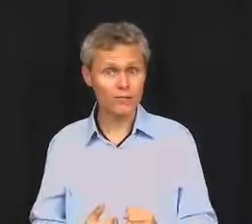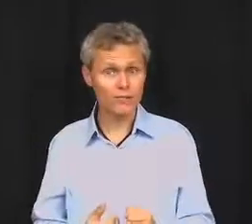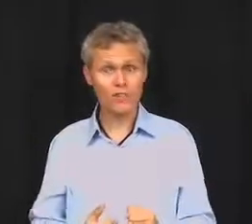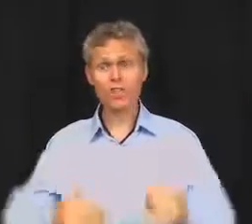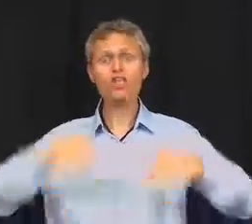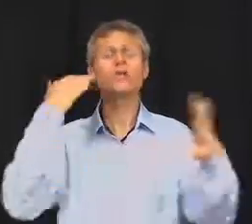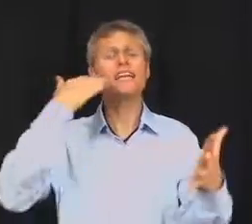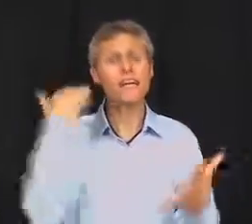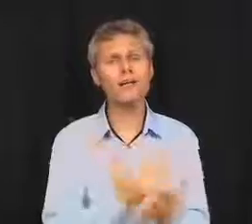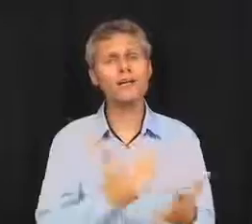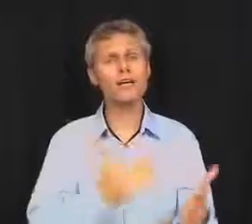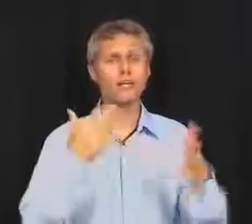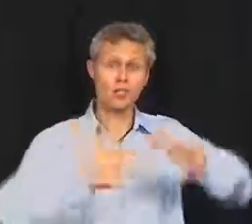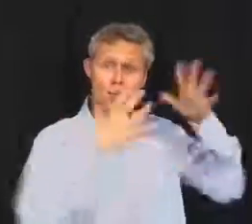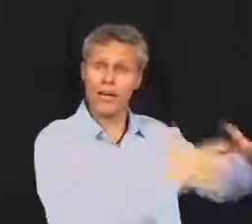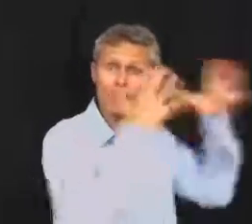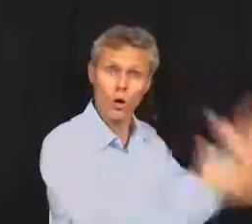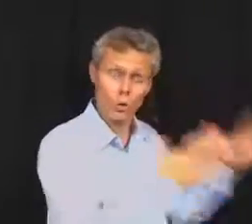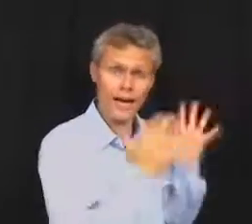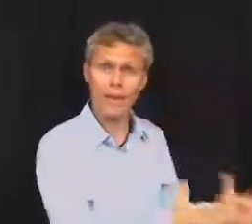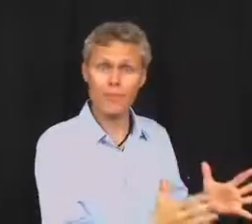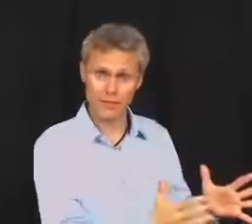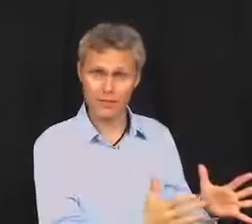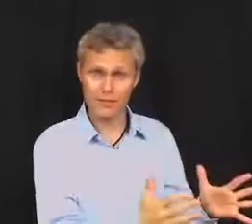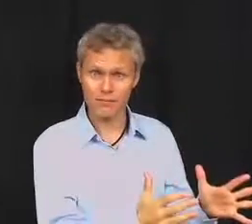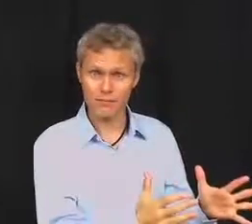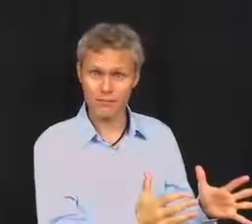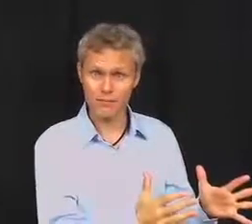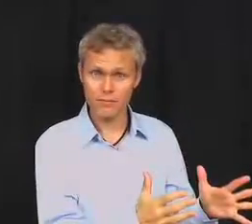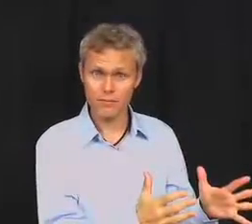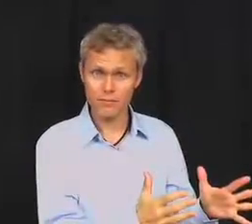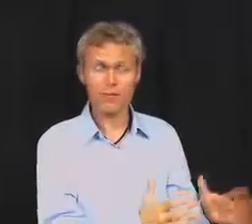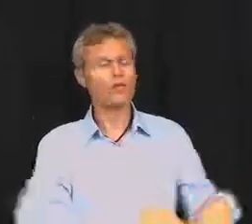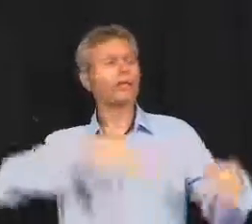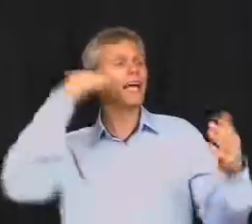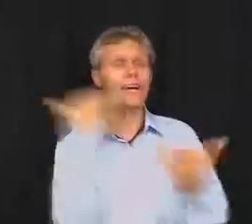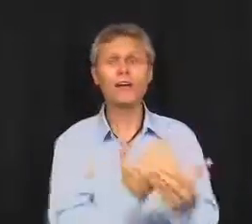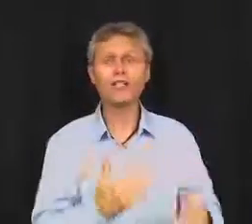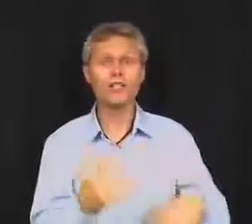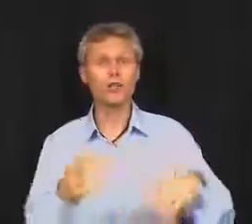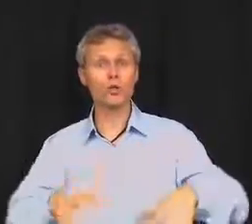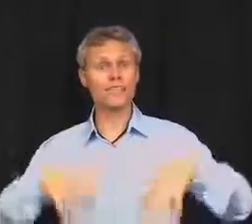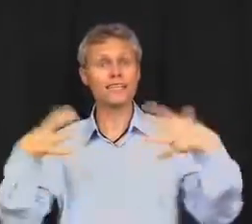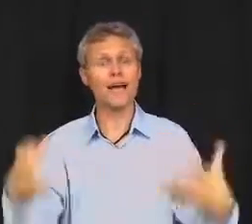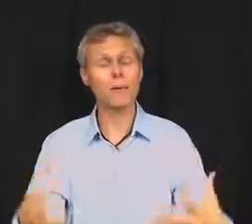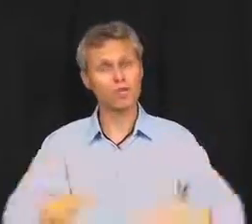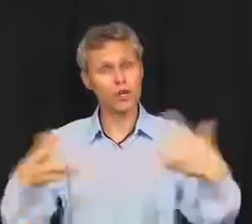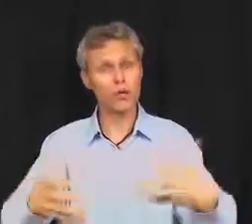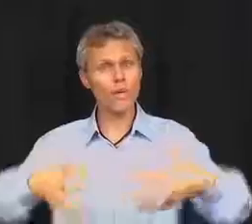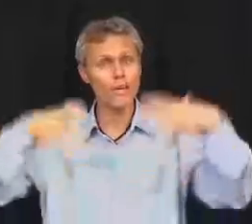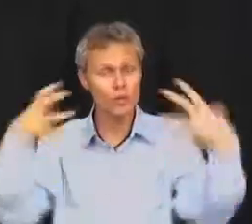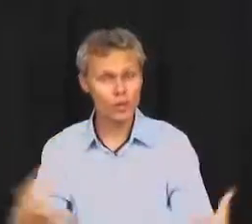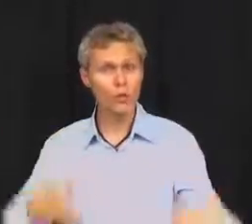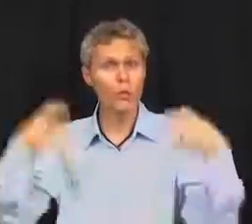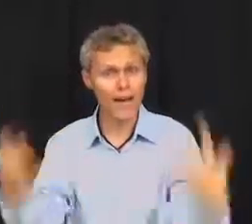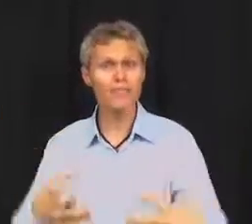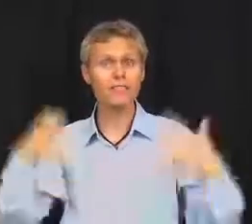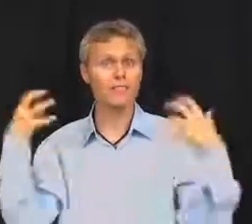You need energy to break old habits. You need energy to establish and create new, positive,